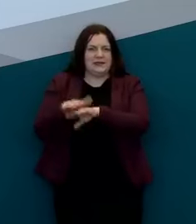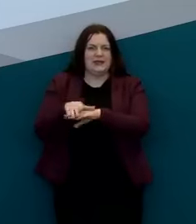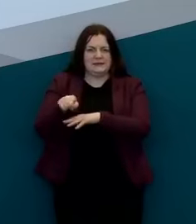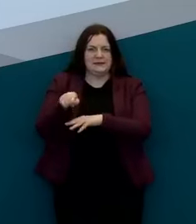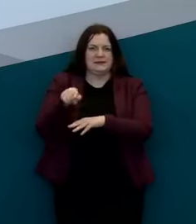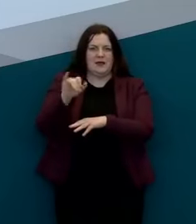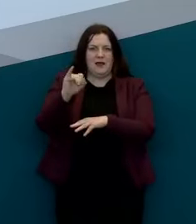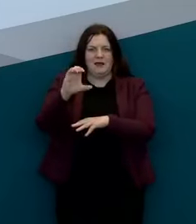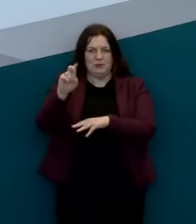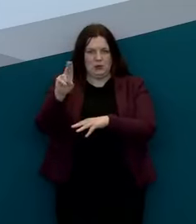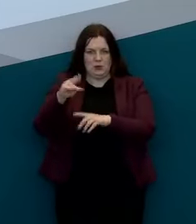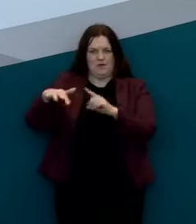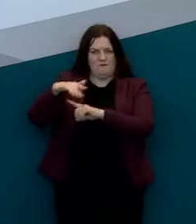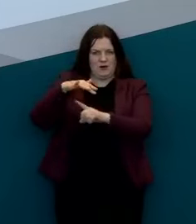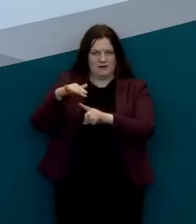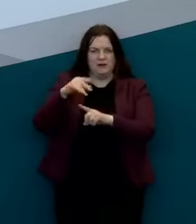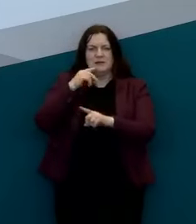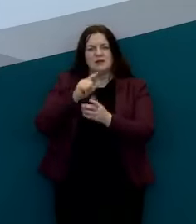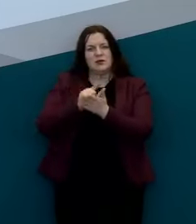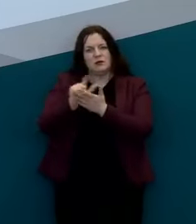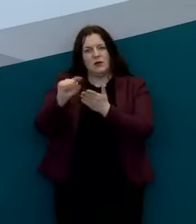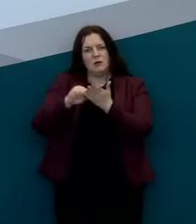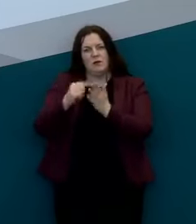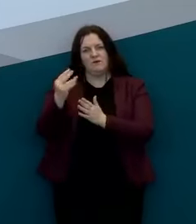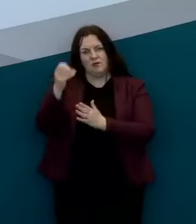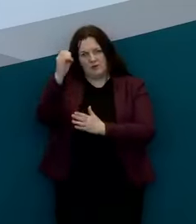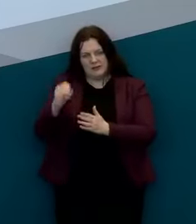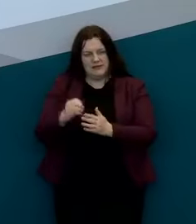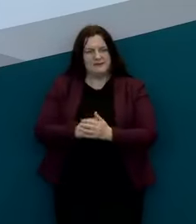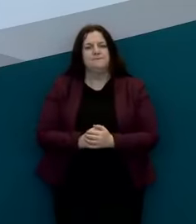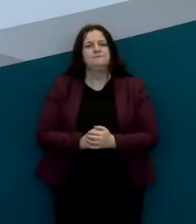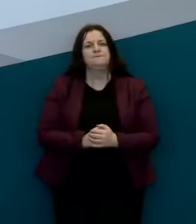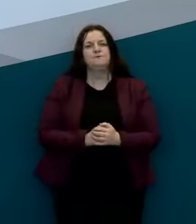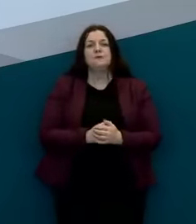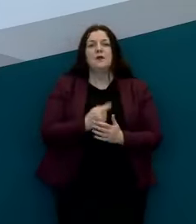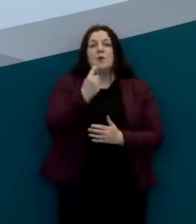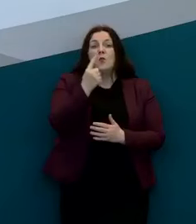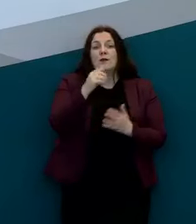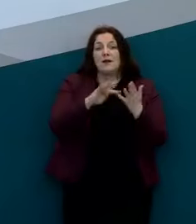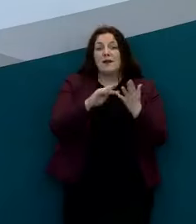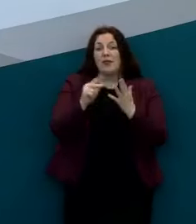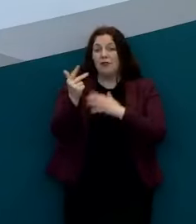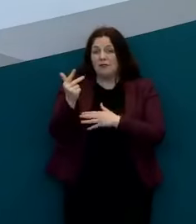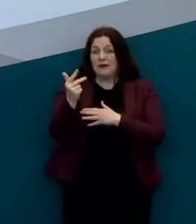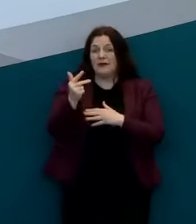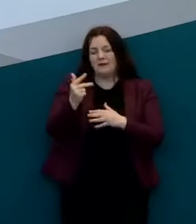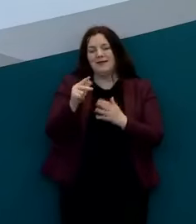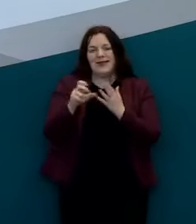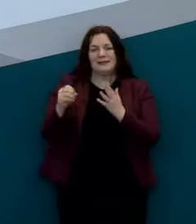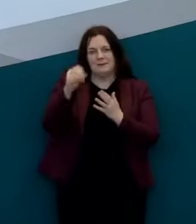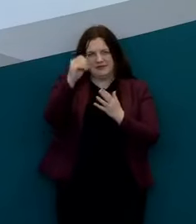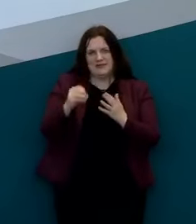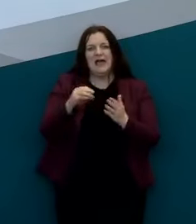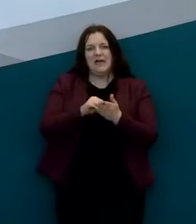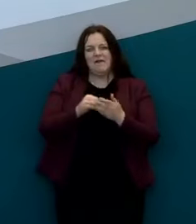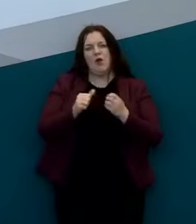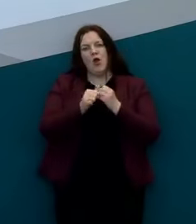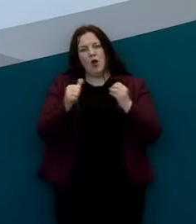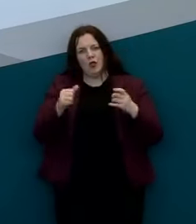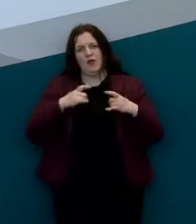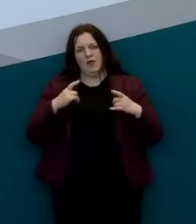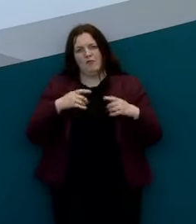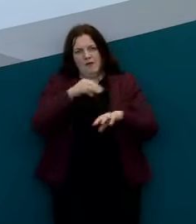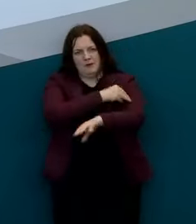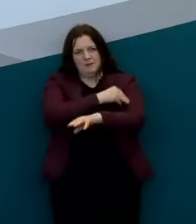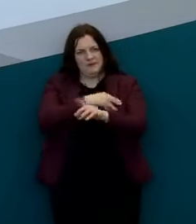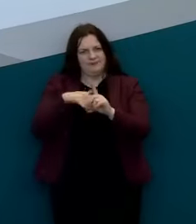an ICU environment that's 12.4 percent 193 of them or 80 percent have an underlying illness and